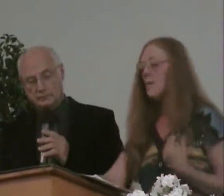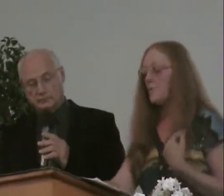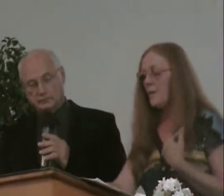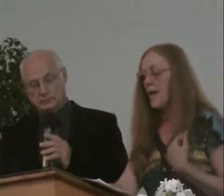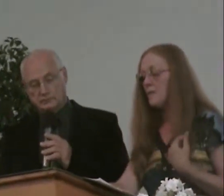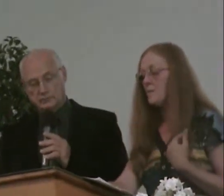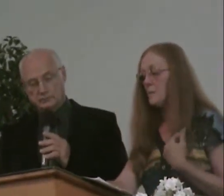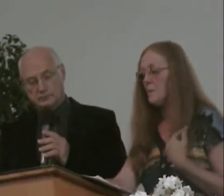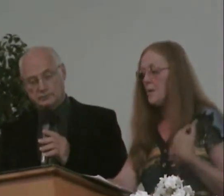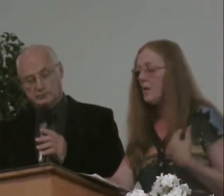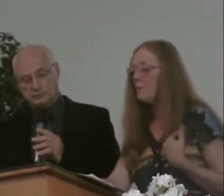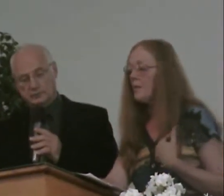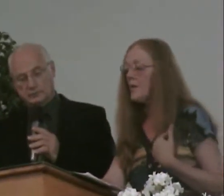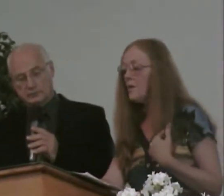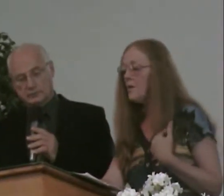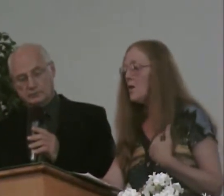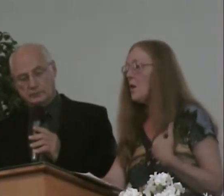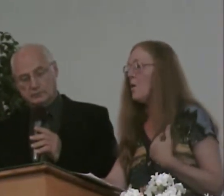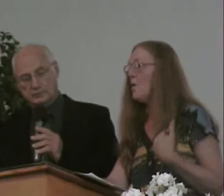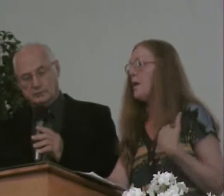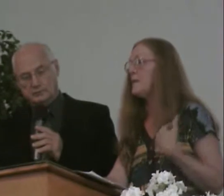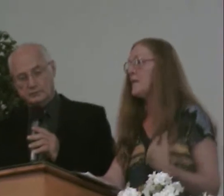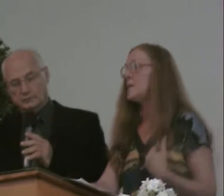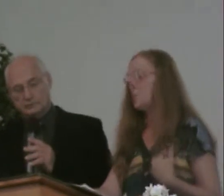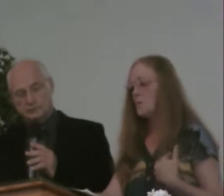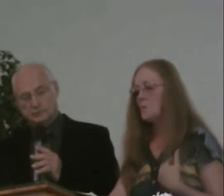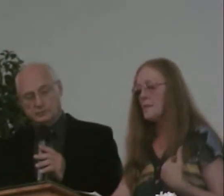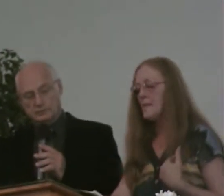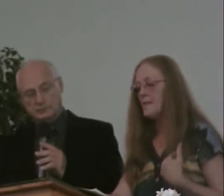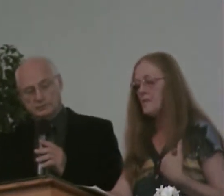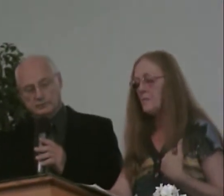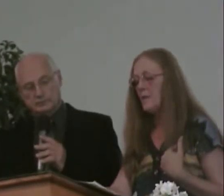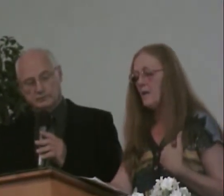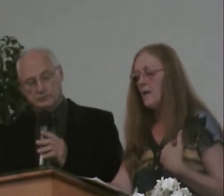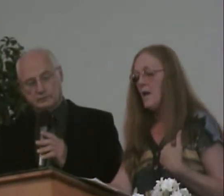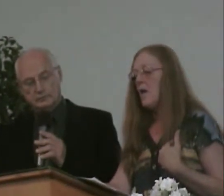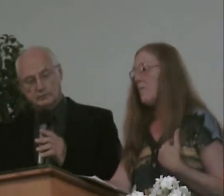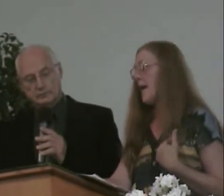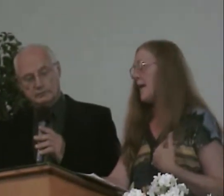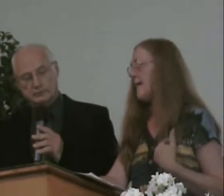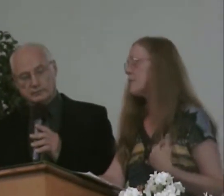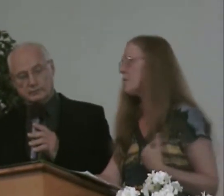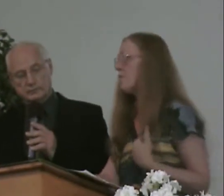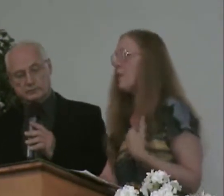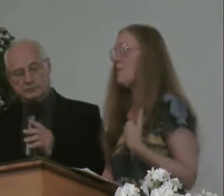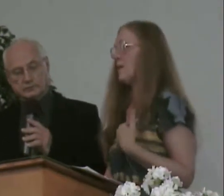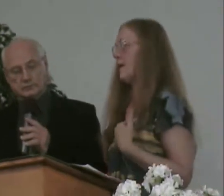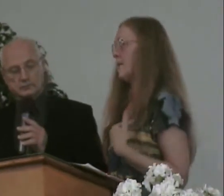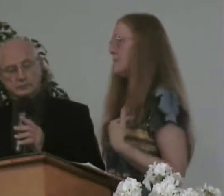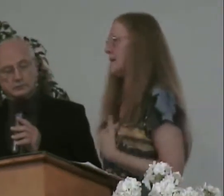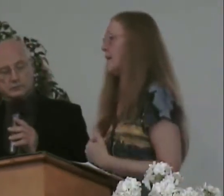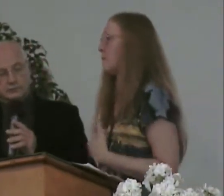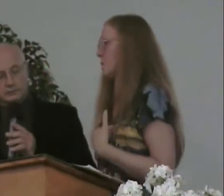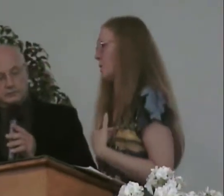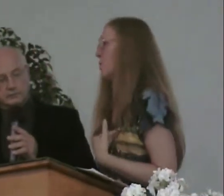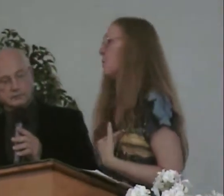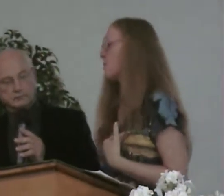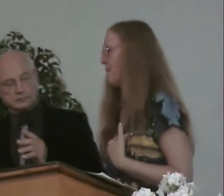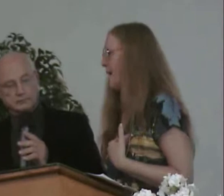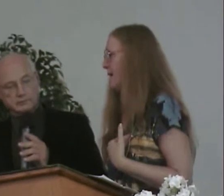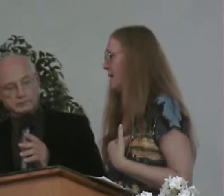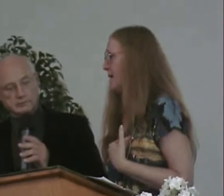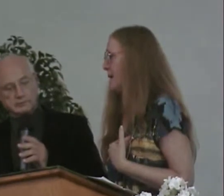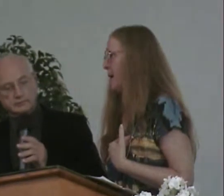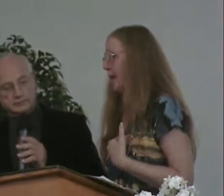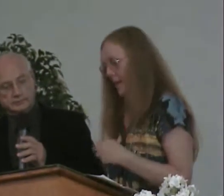and I am like we are to be comparing, but a year ago as these words were said to me, my hands were folded and I'm saying the Lord